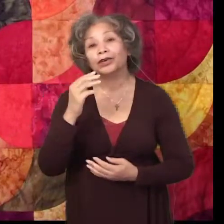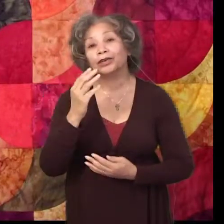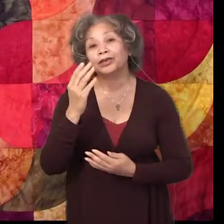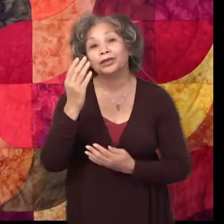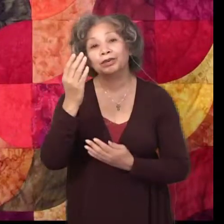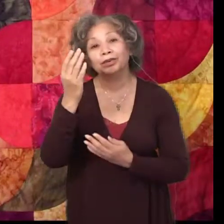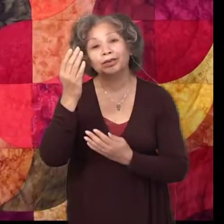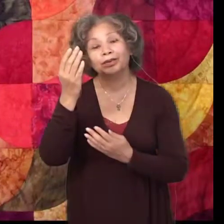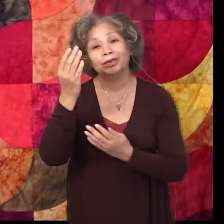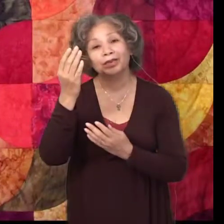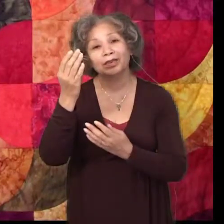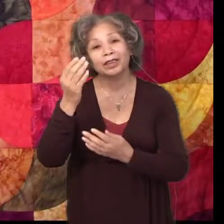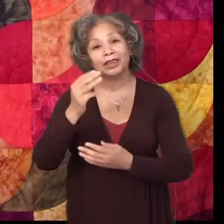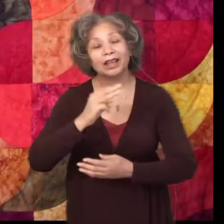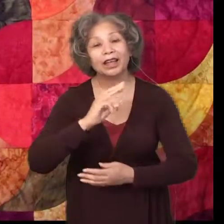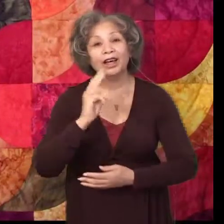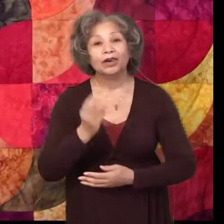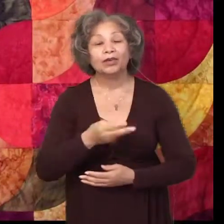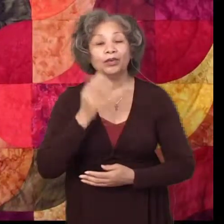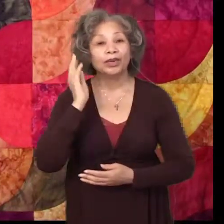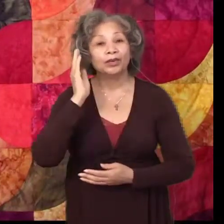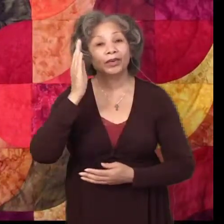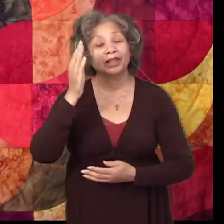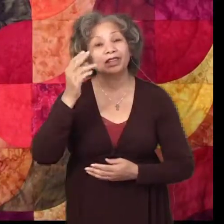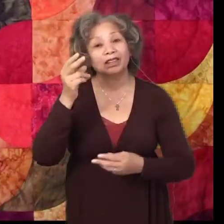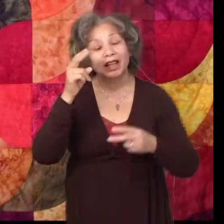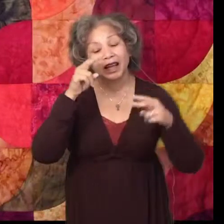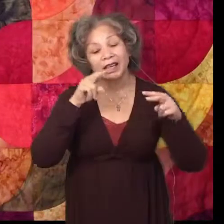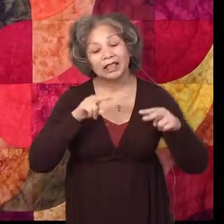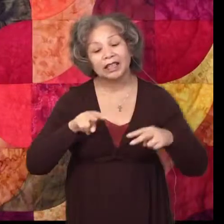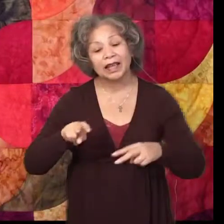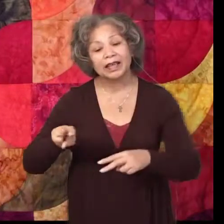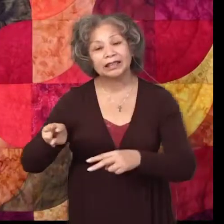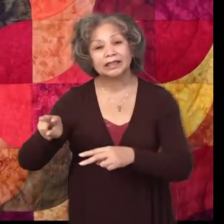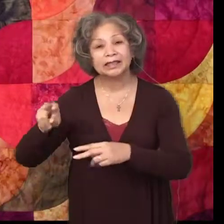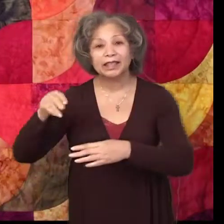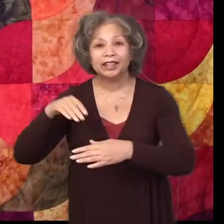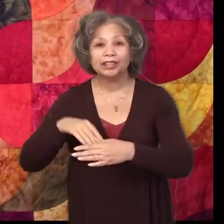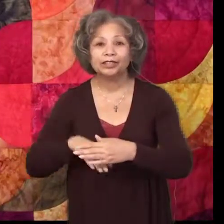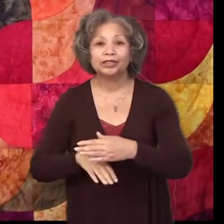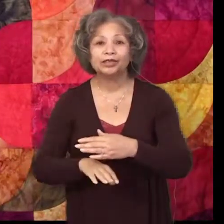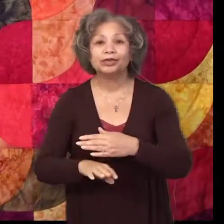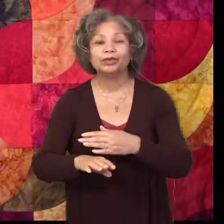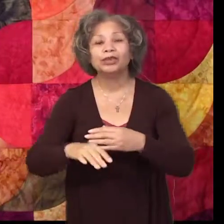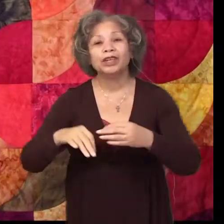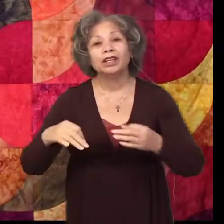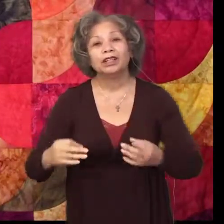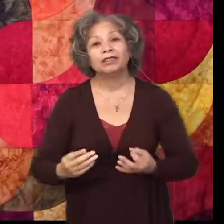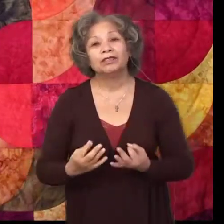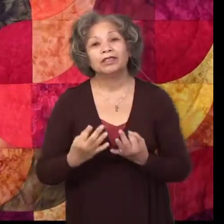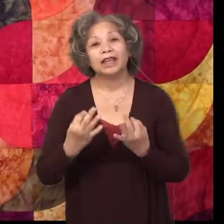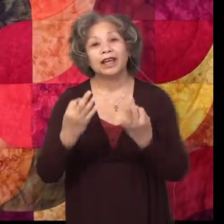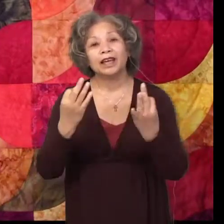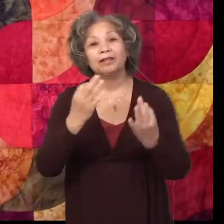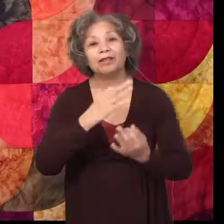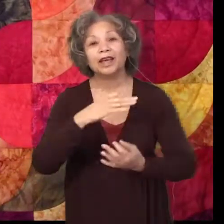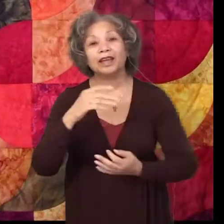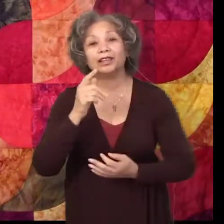you. We will glance into the flame and